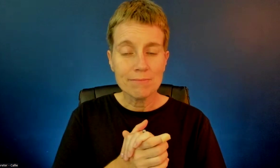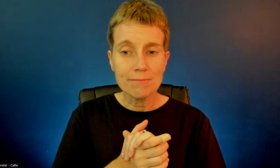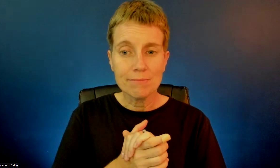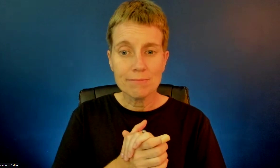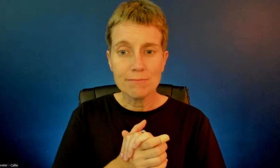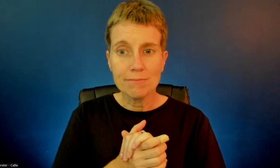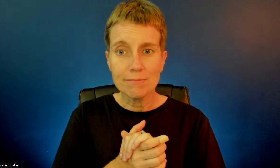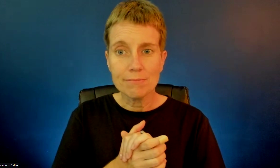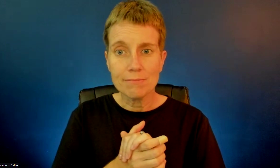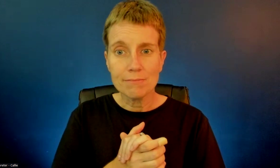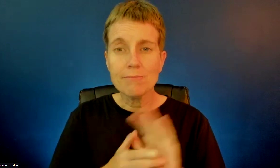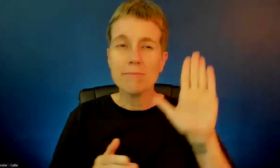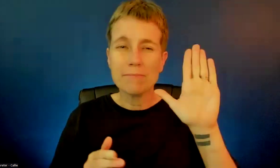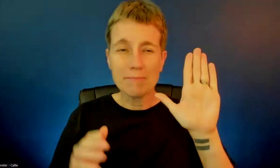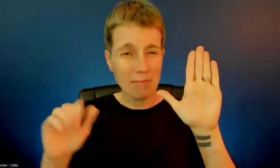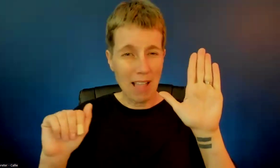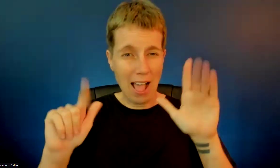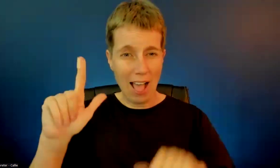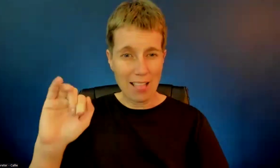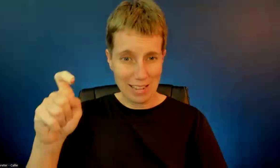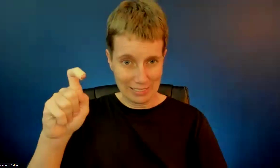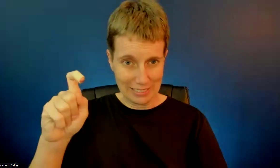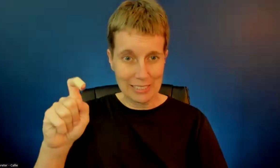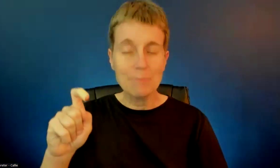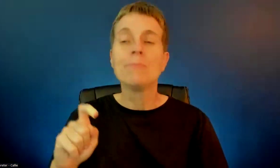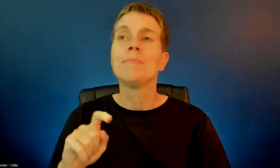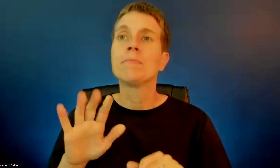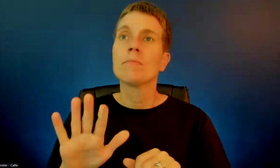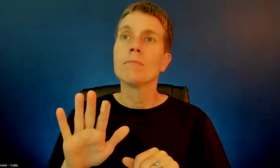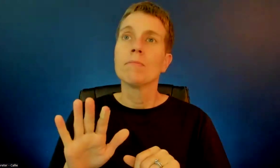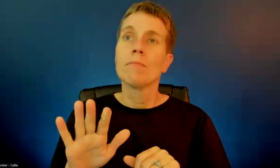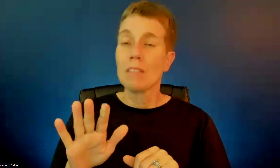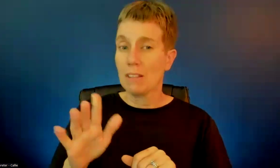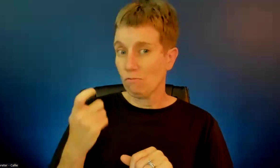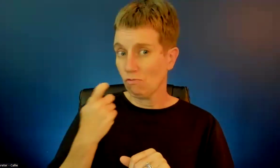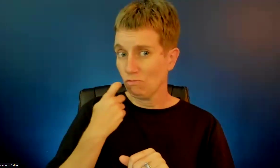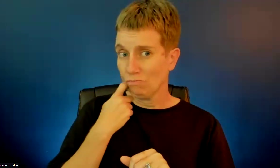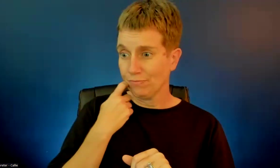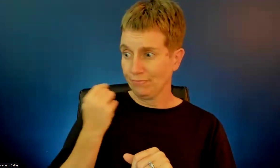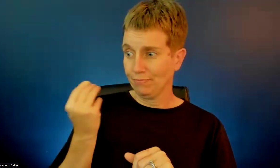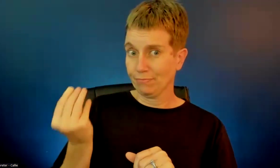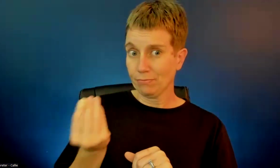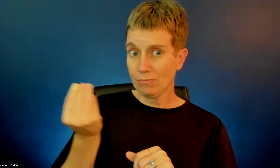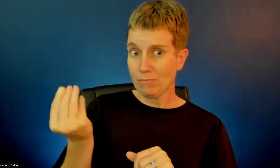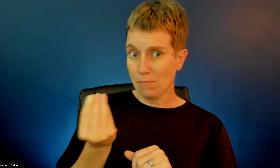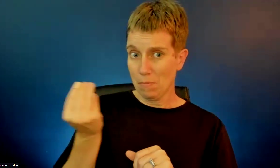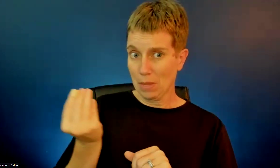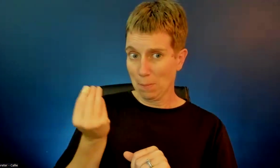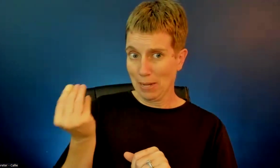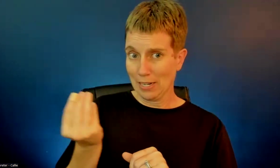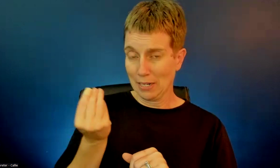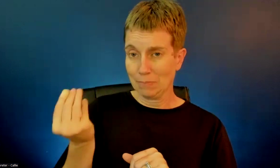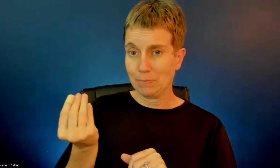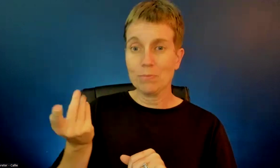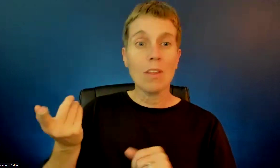I guess I do have one announcement. So this past Monday, there was a wheelchair accessible catamaran that